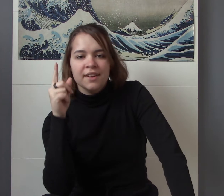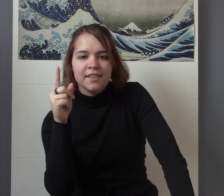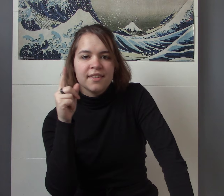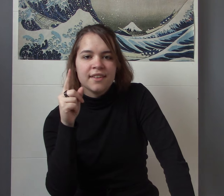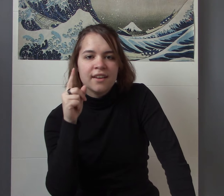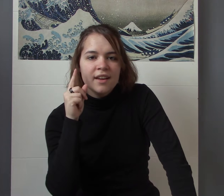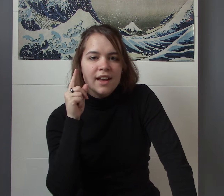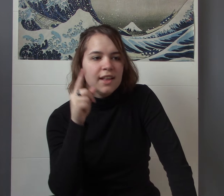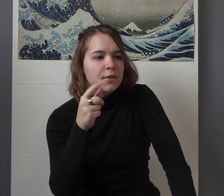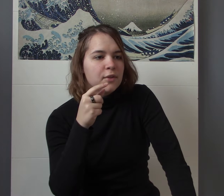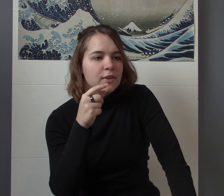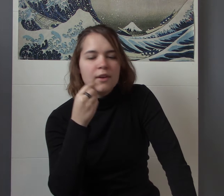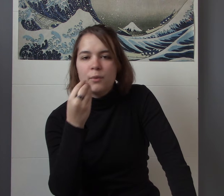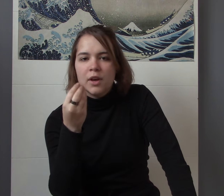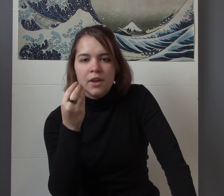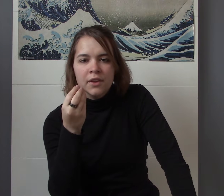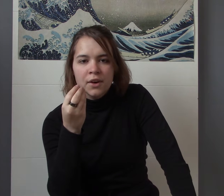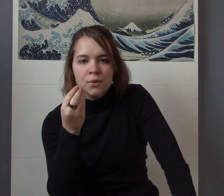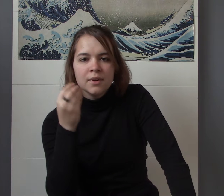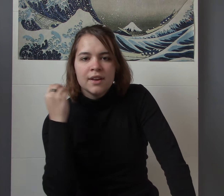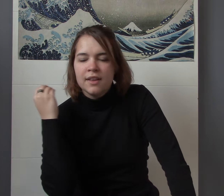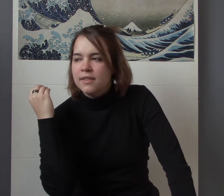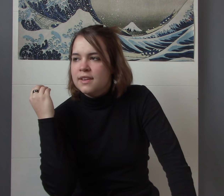as we all know the